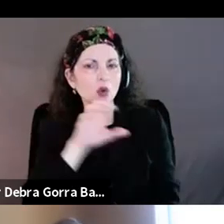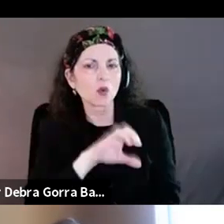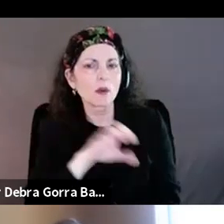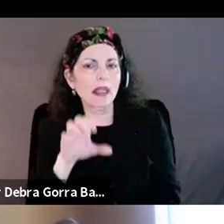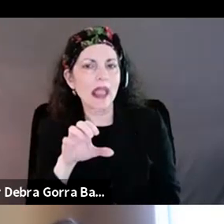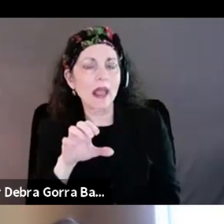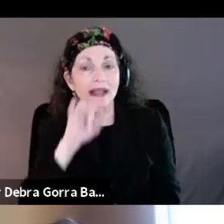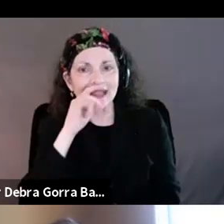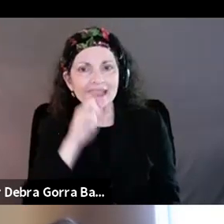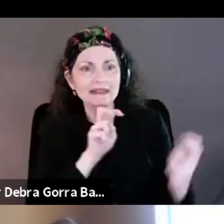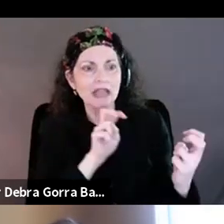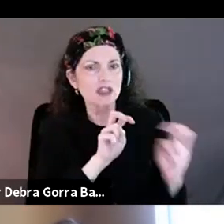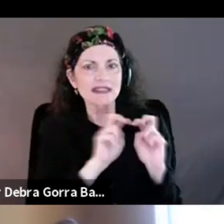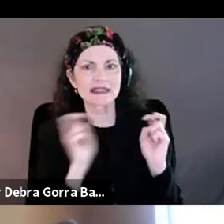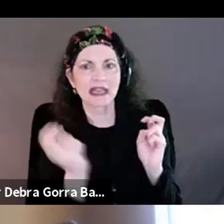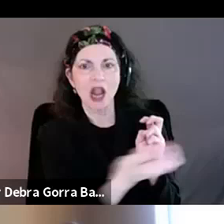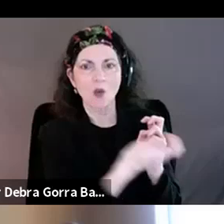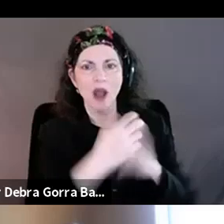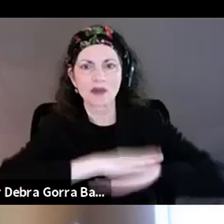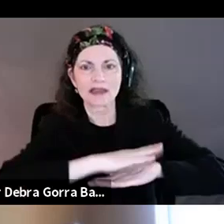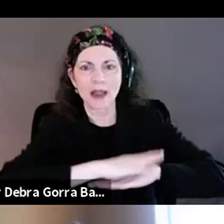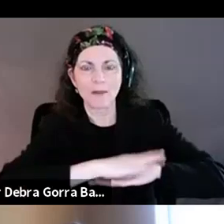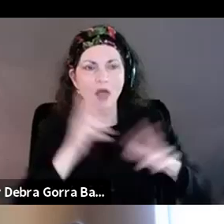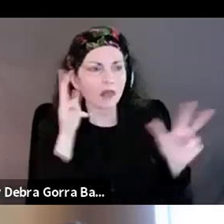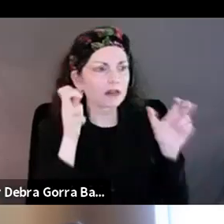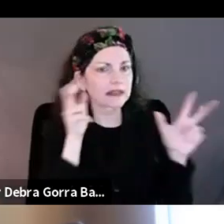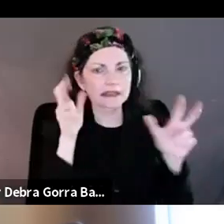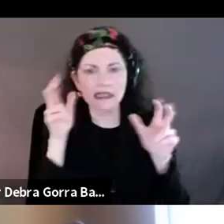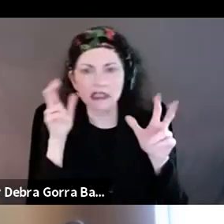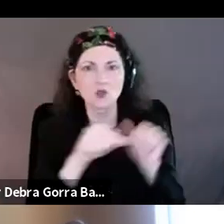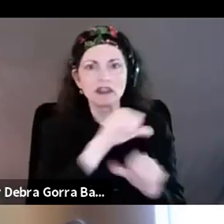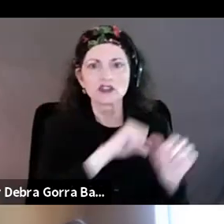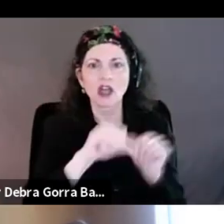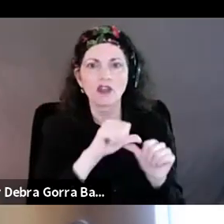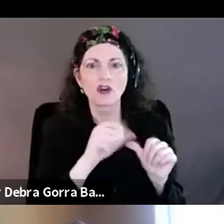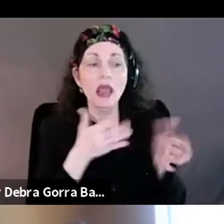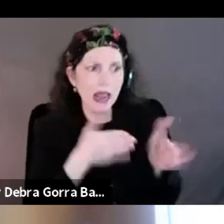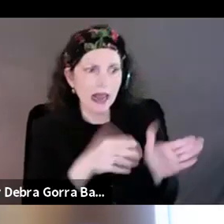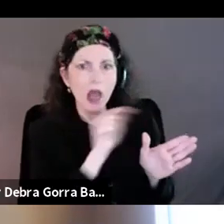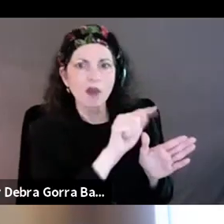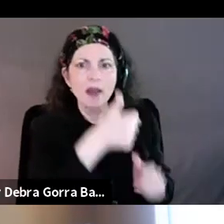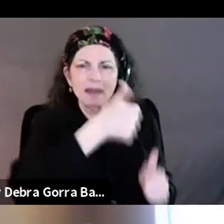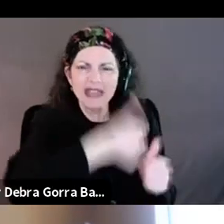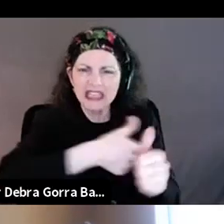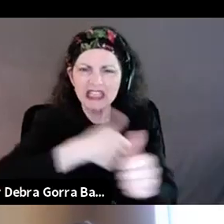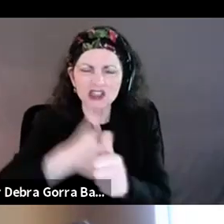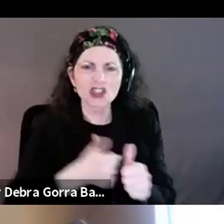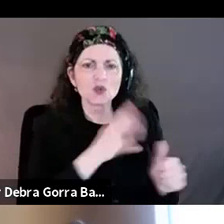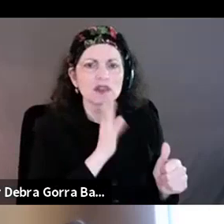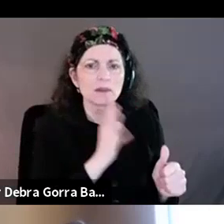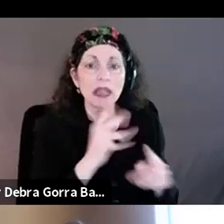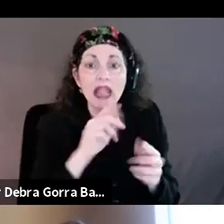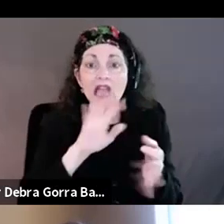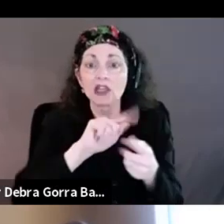and listening to each other and, um, and taking, giving people the time they need to speak and translating for each other if necessary about